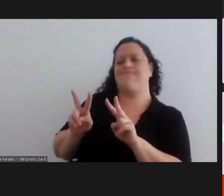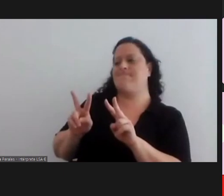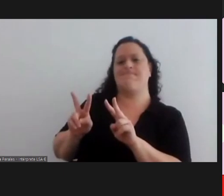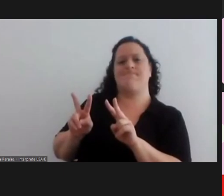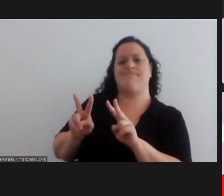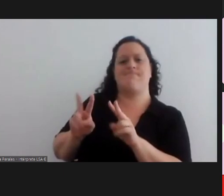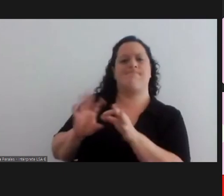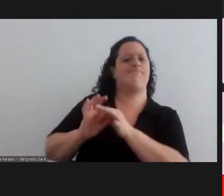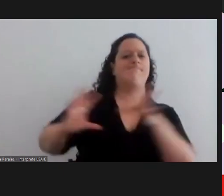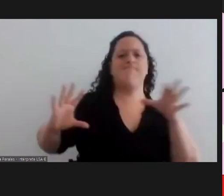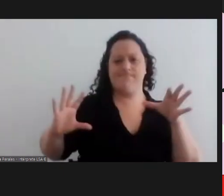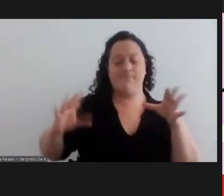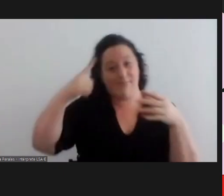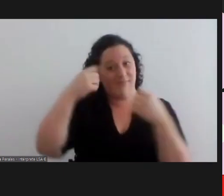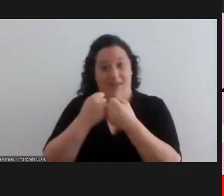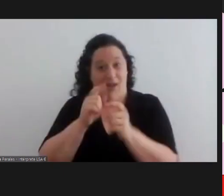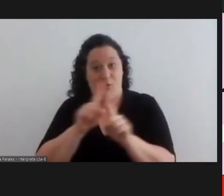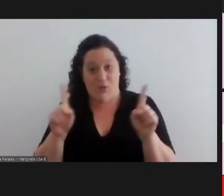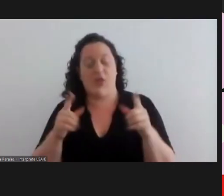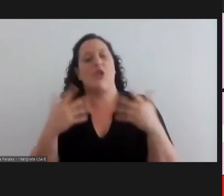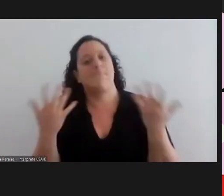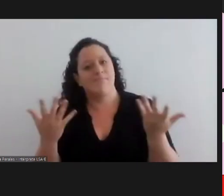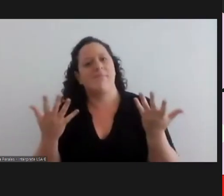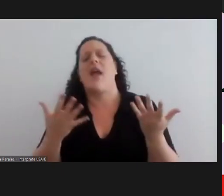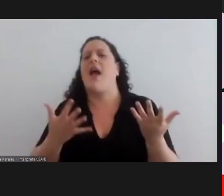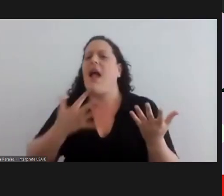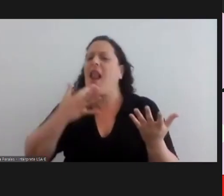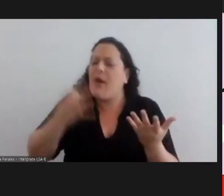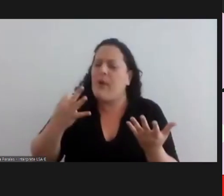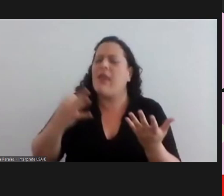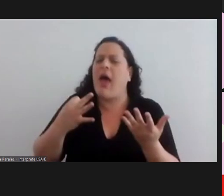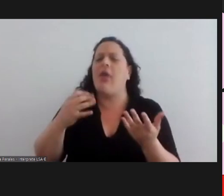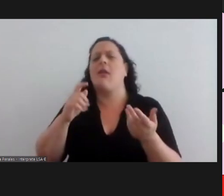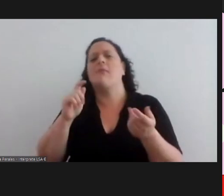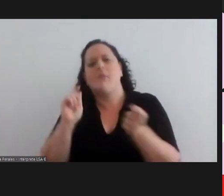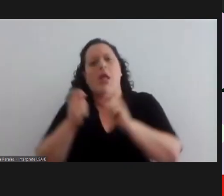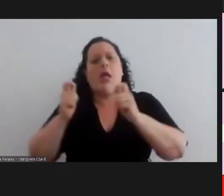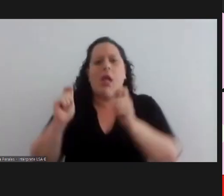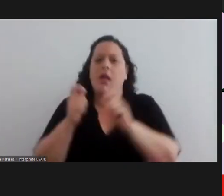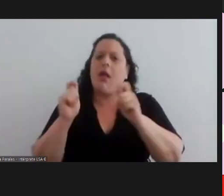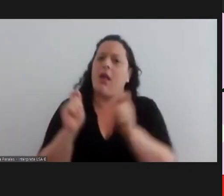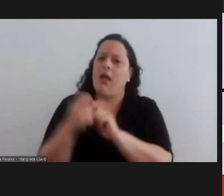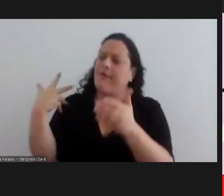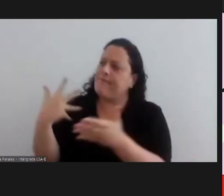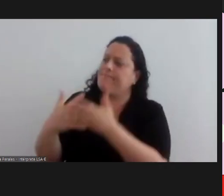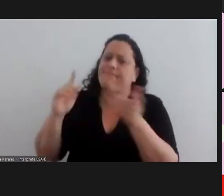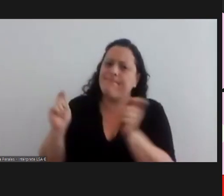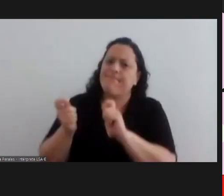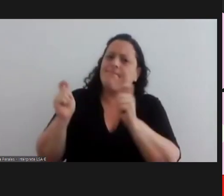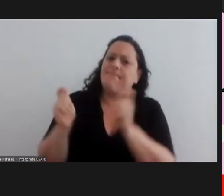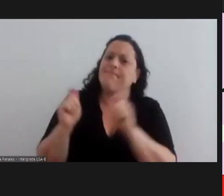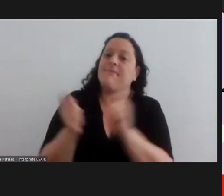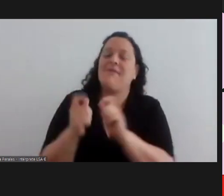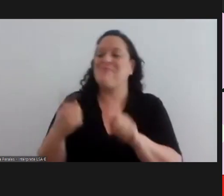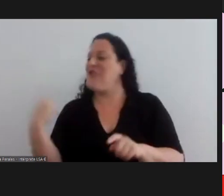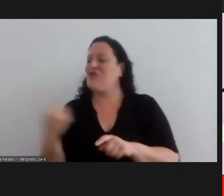step back because they did not agree so there were many backs and forces but we always continued pushing forward